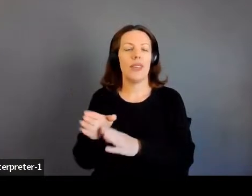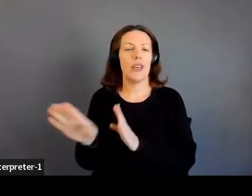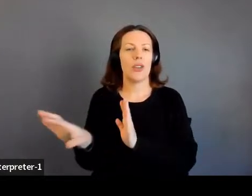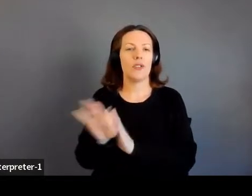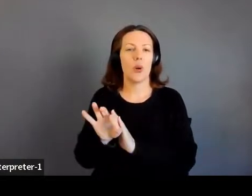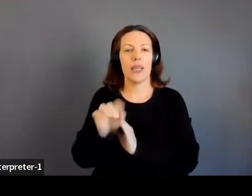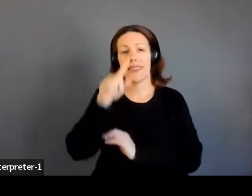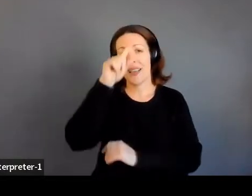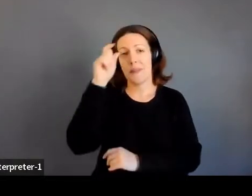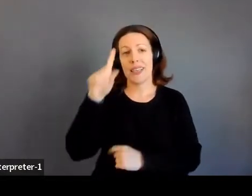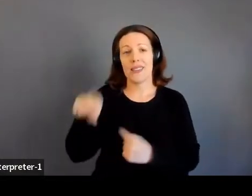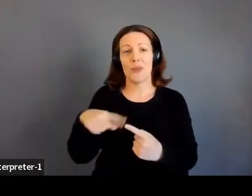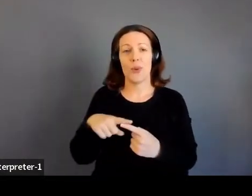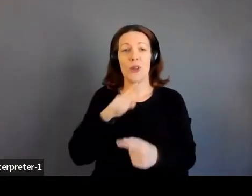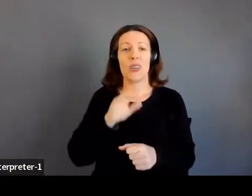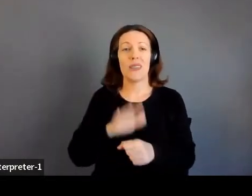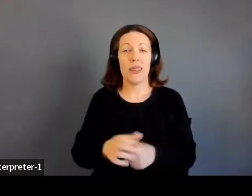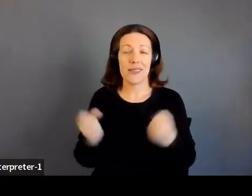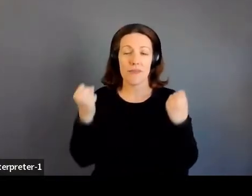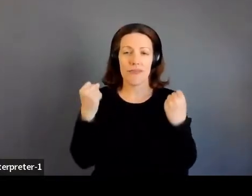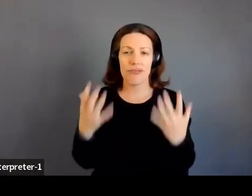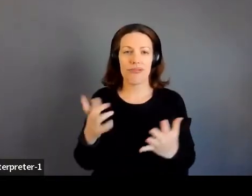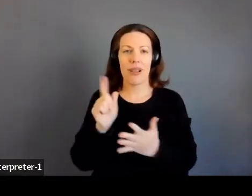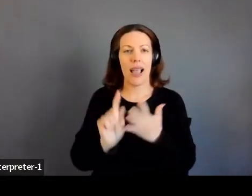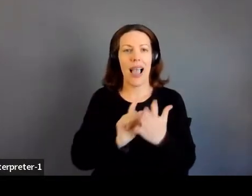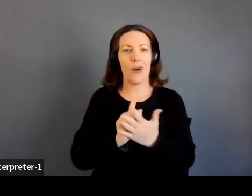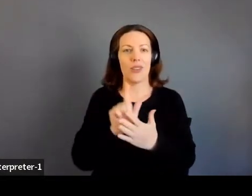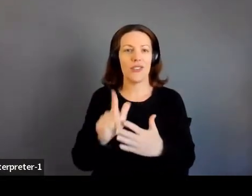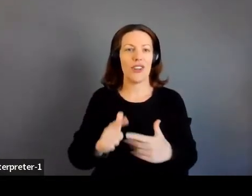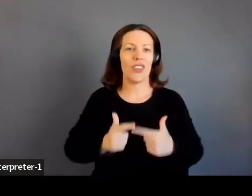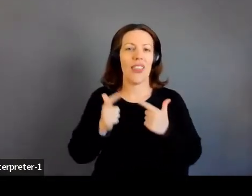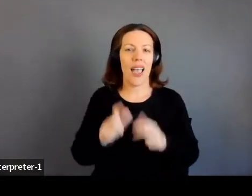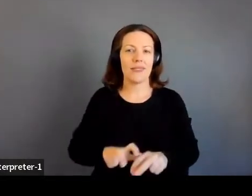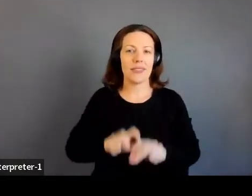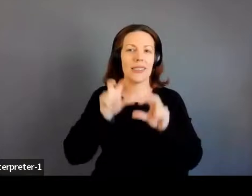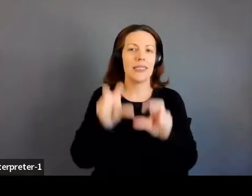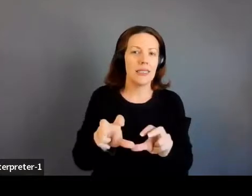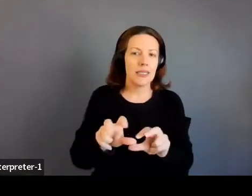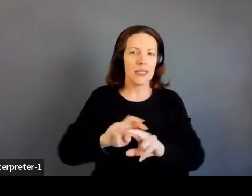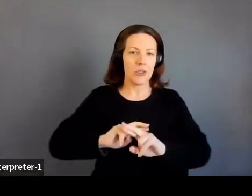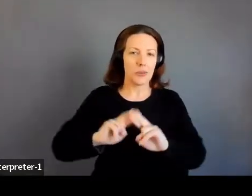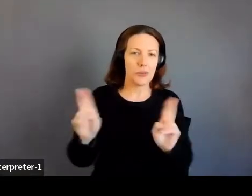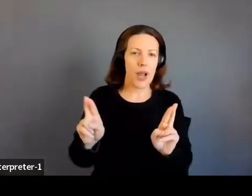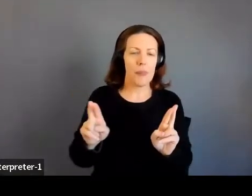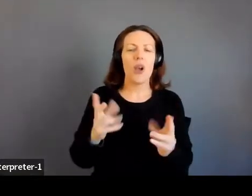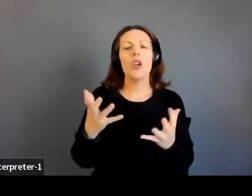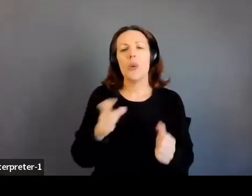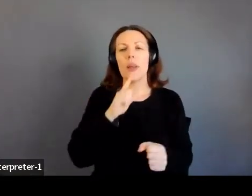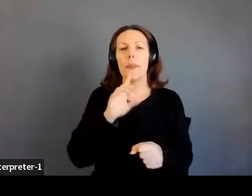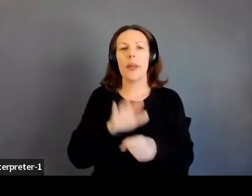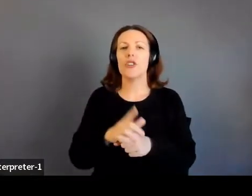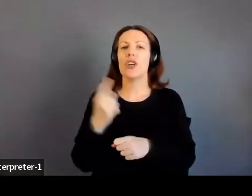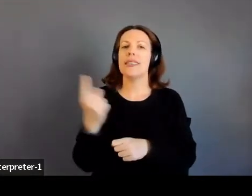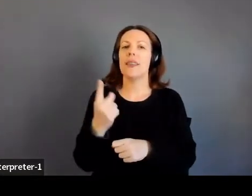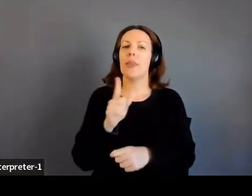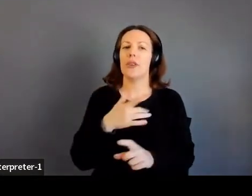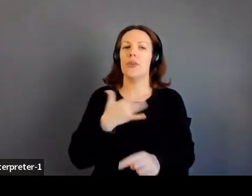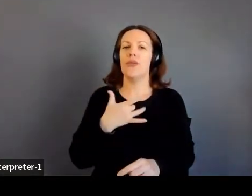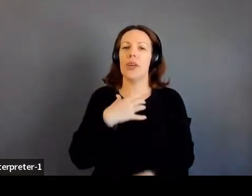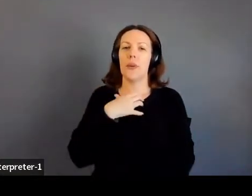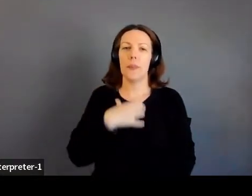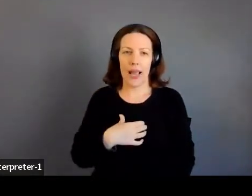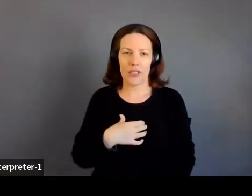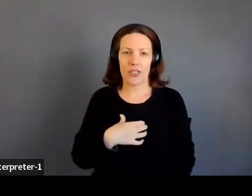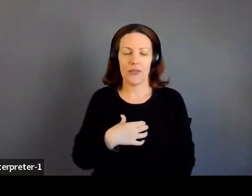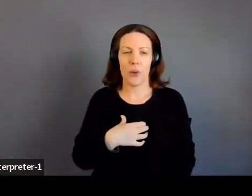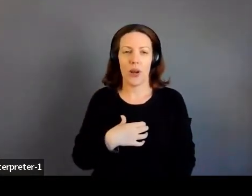commit to spending so many hours of your life or, you know, so much preparation on something, you want to make sure it's something you're really passionate about.